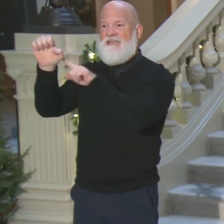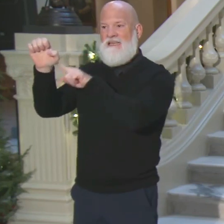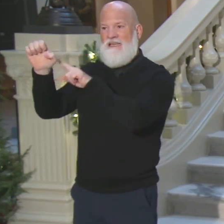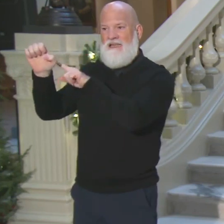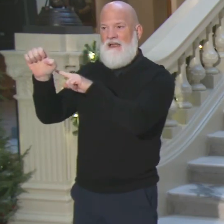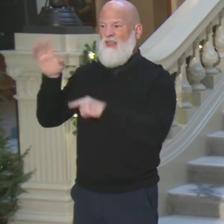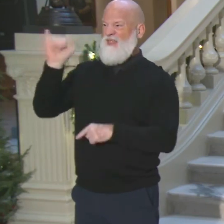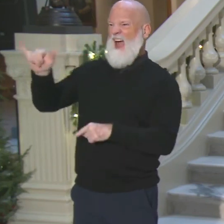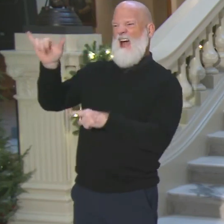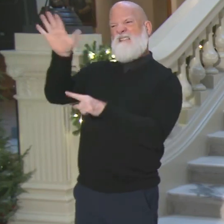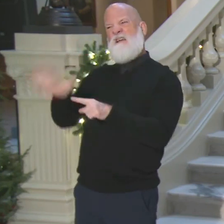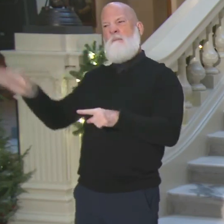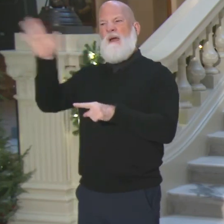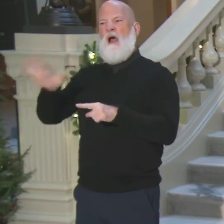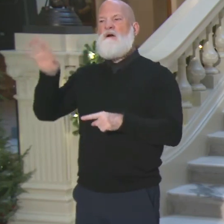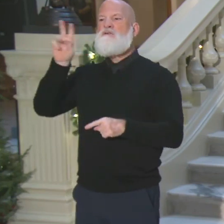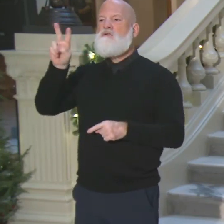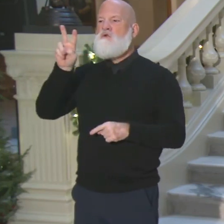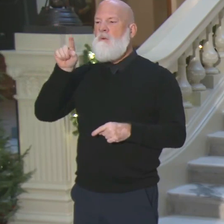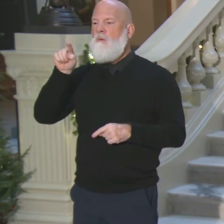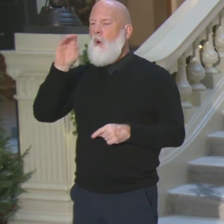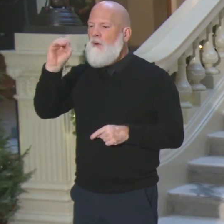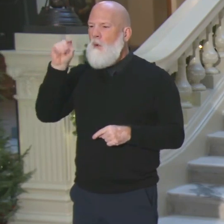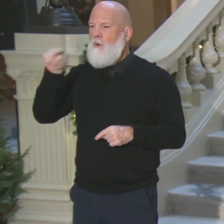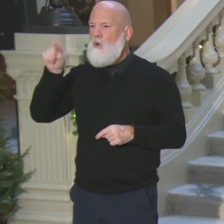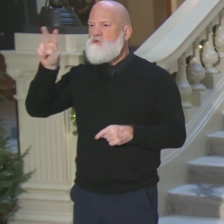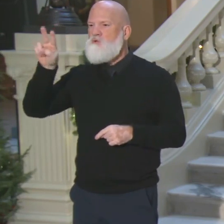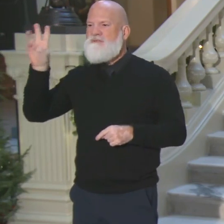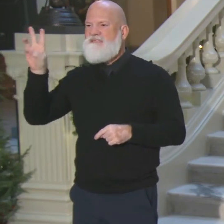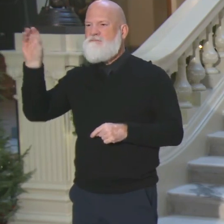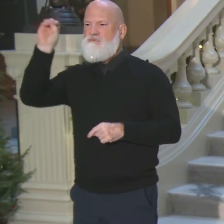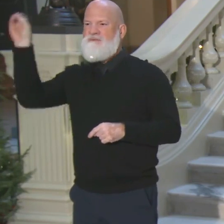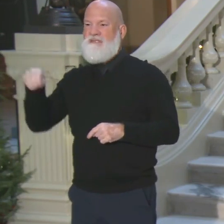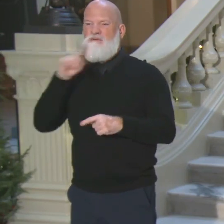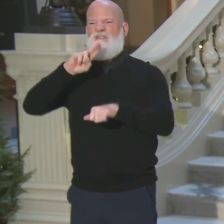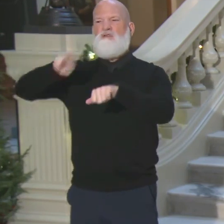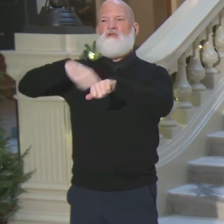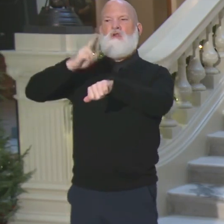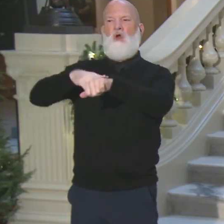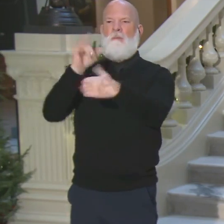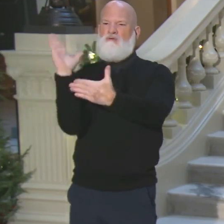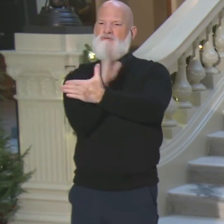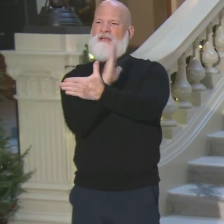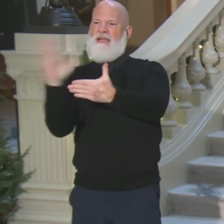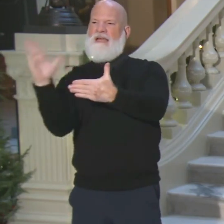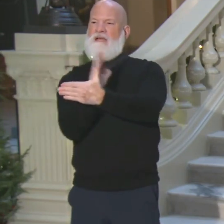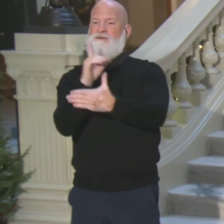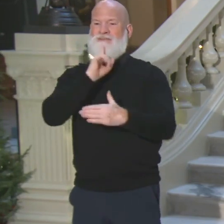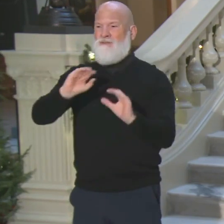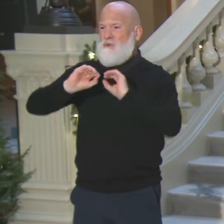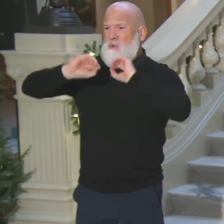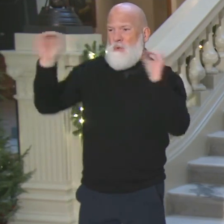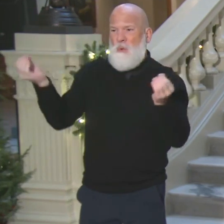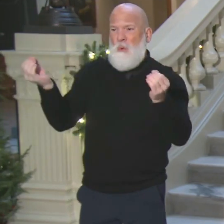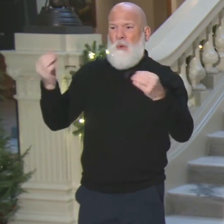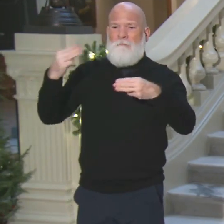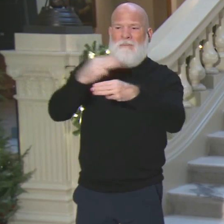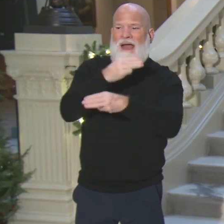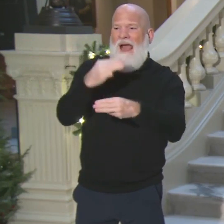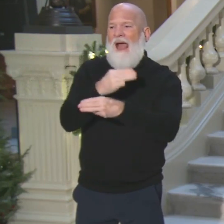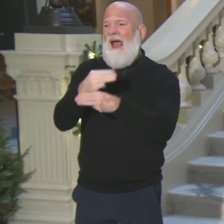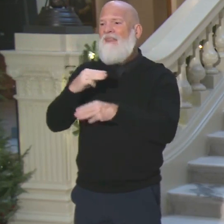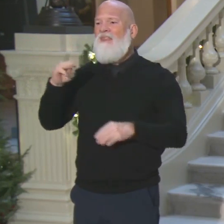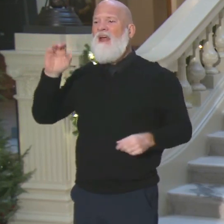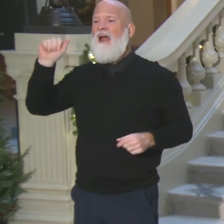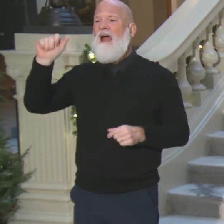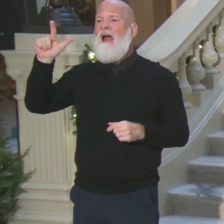.26%. So that's well within the normal range. There is no algorithm proof. There are no seized machines. I believe some people are trying to